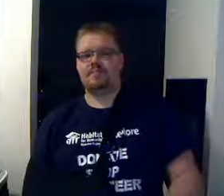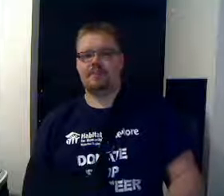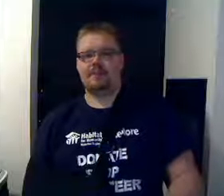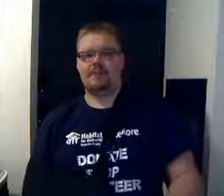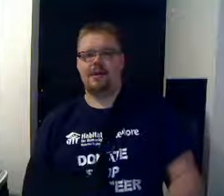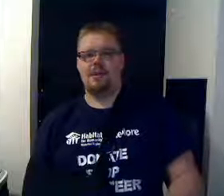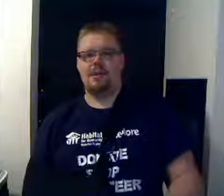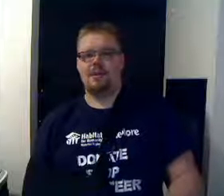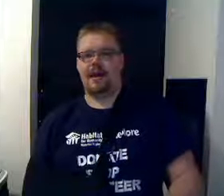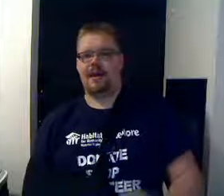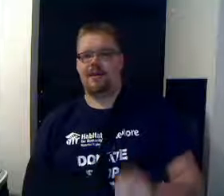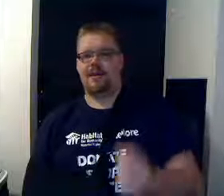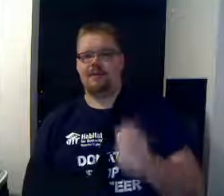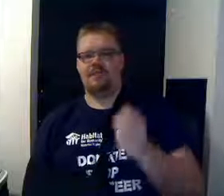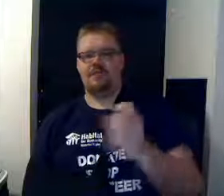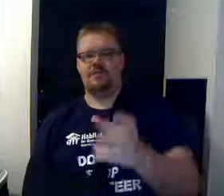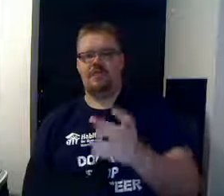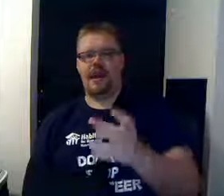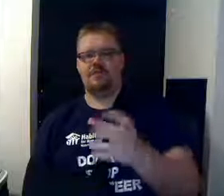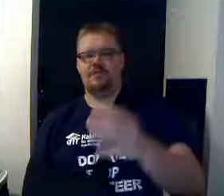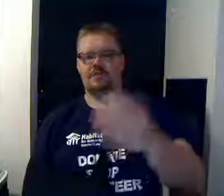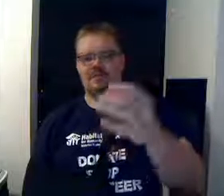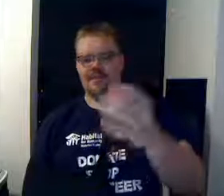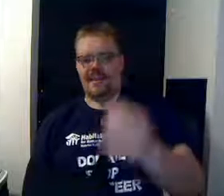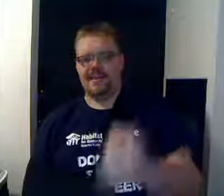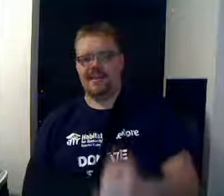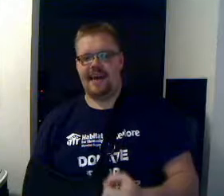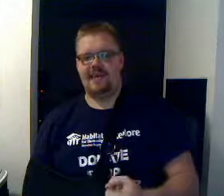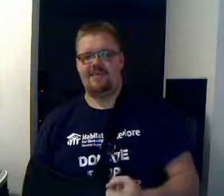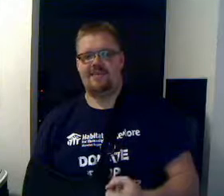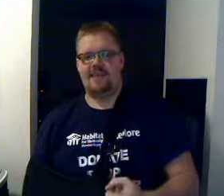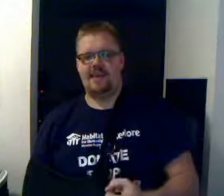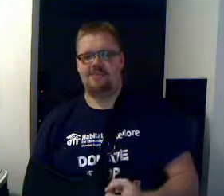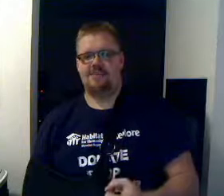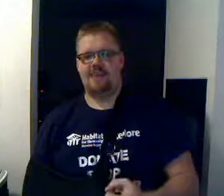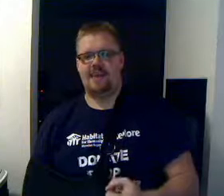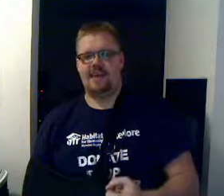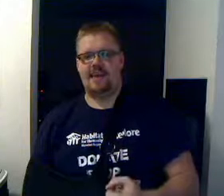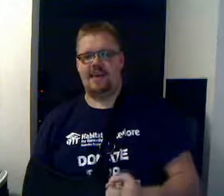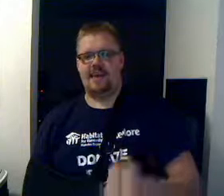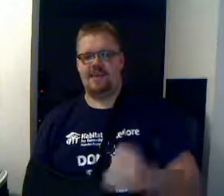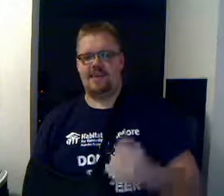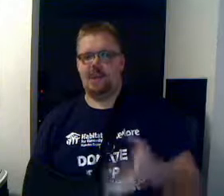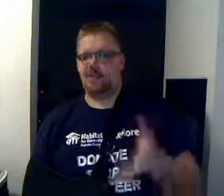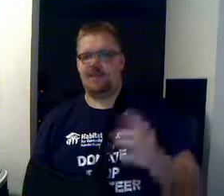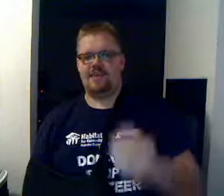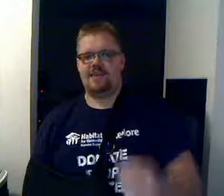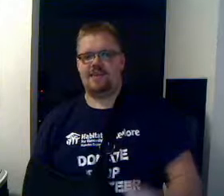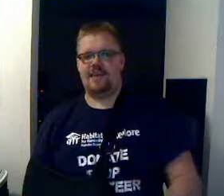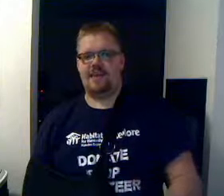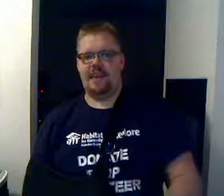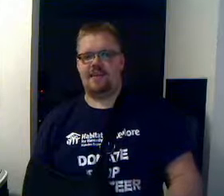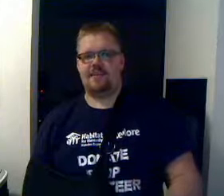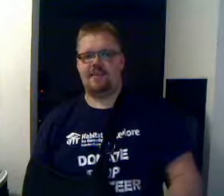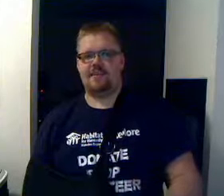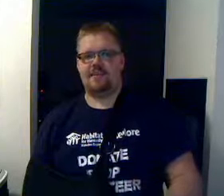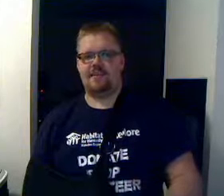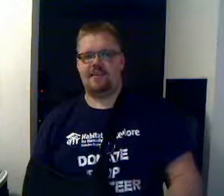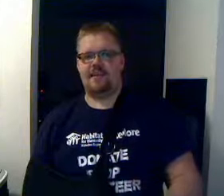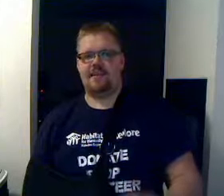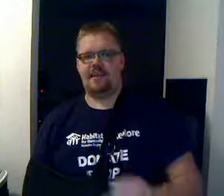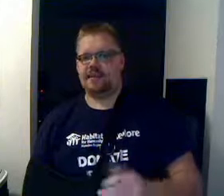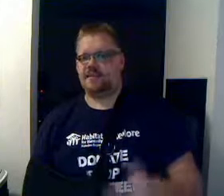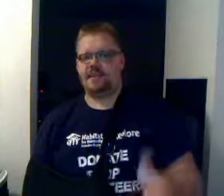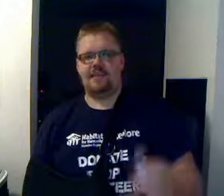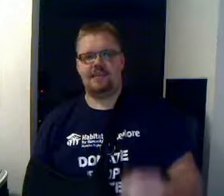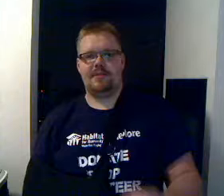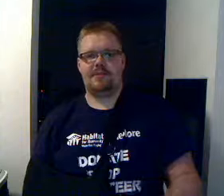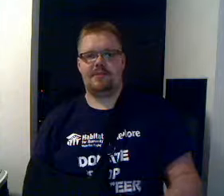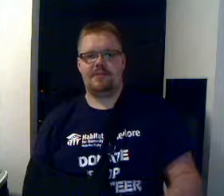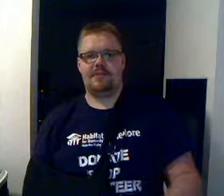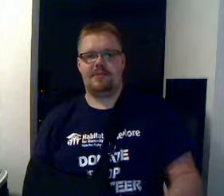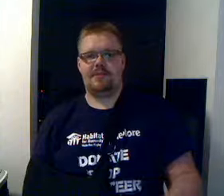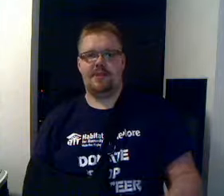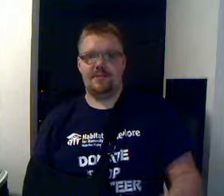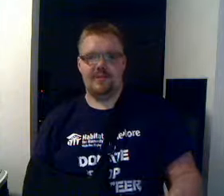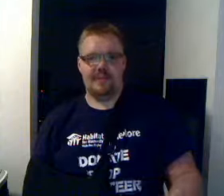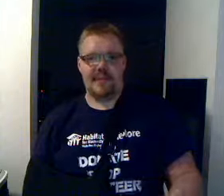You know, and the survivors, when these head south, Charles' NPC there, he's not going to be among them, because he's